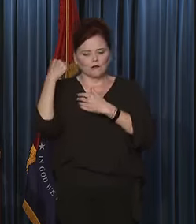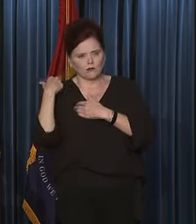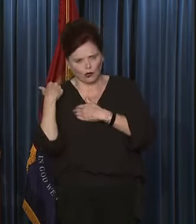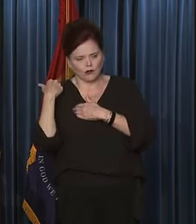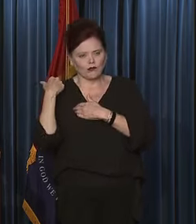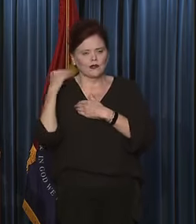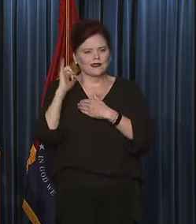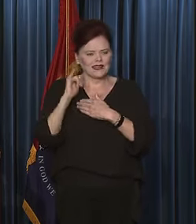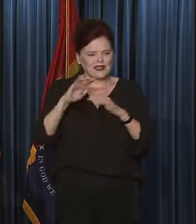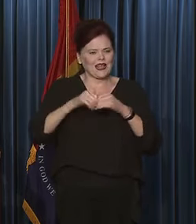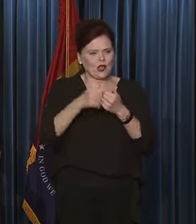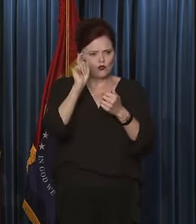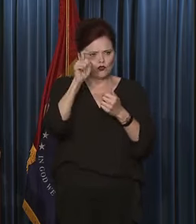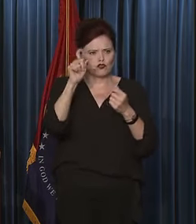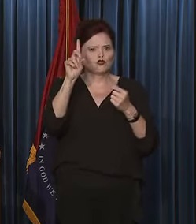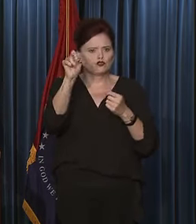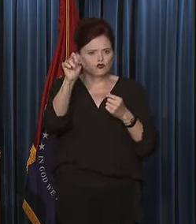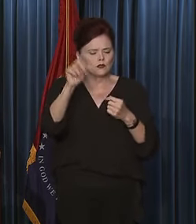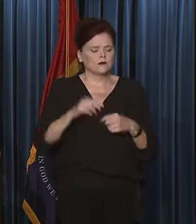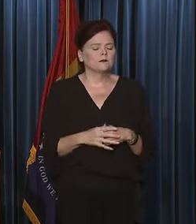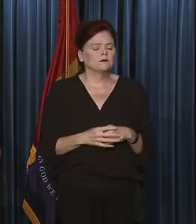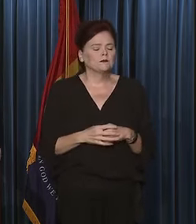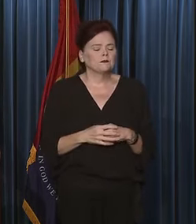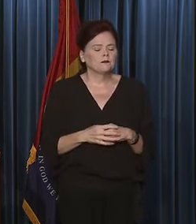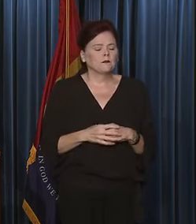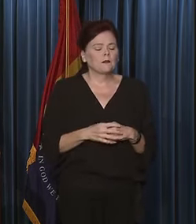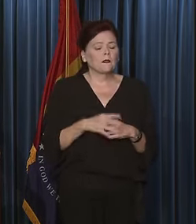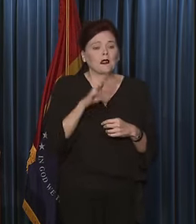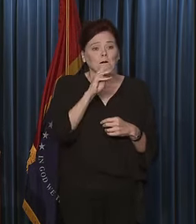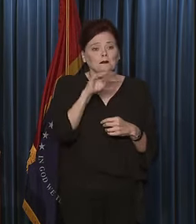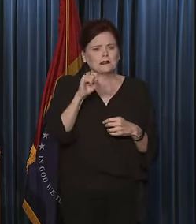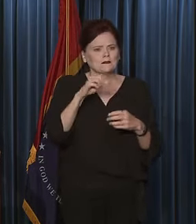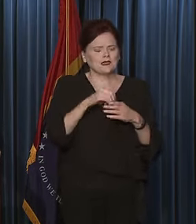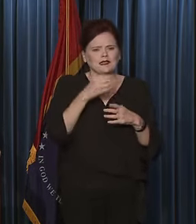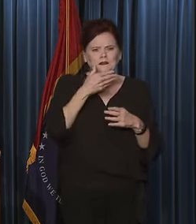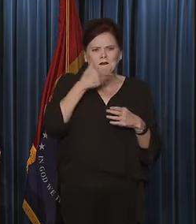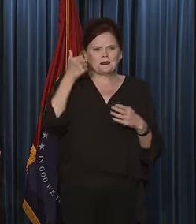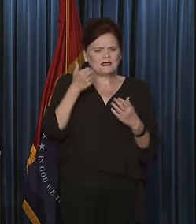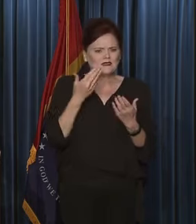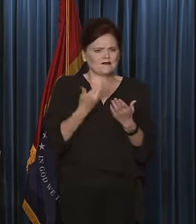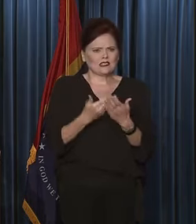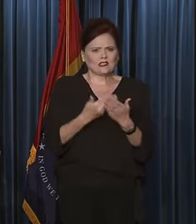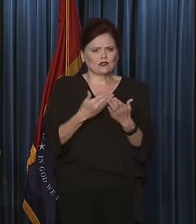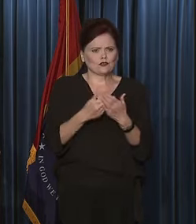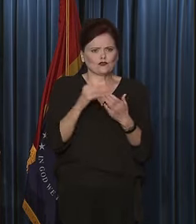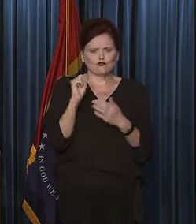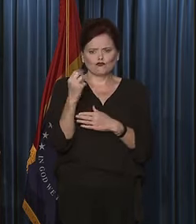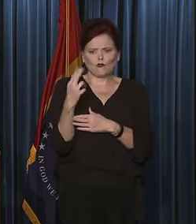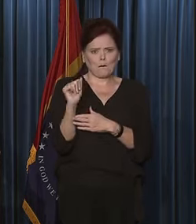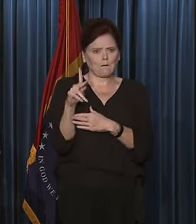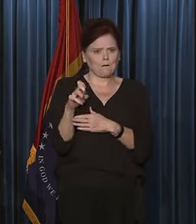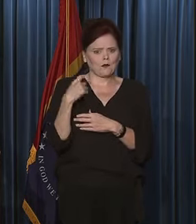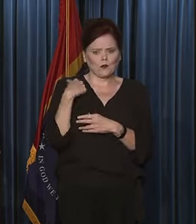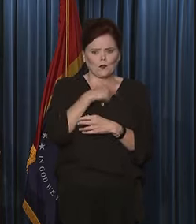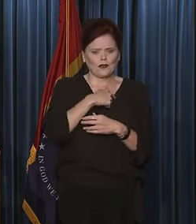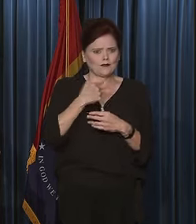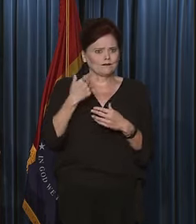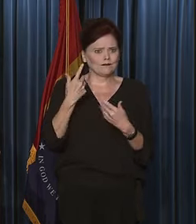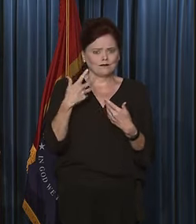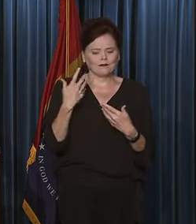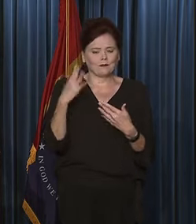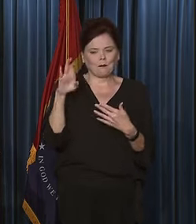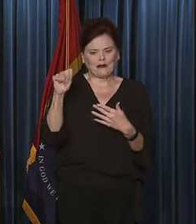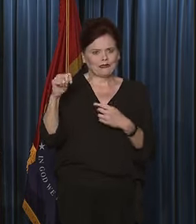is the way to go. Today, Mississippi stands in the best fiscal shape and the best financial shape we've ever been in,